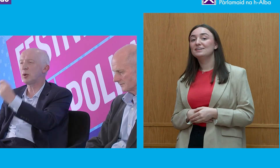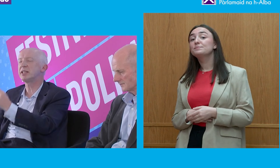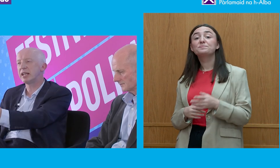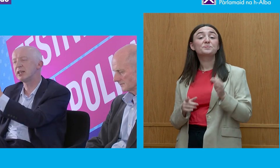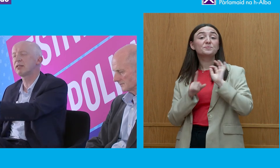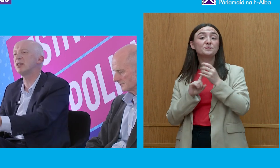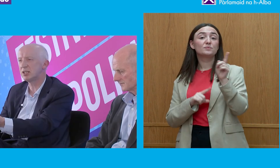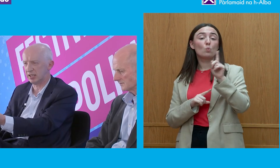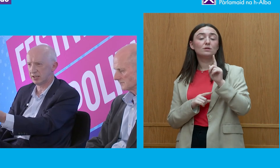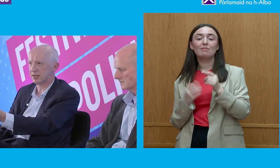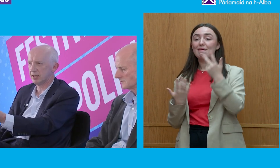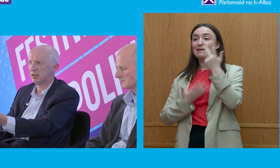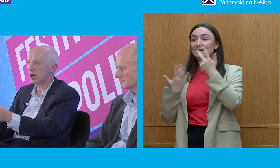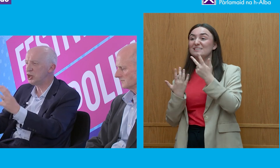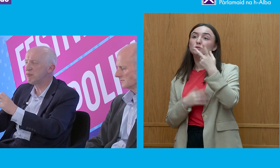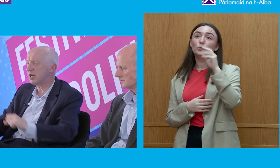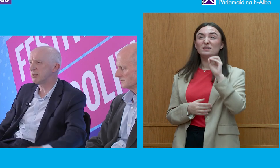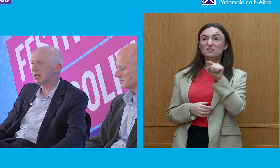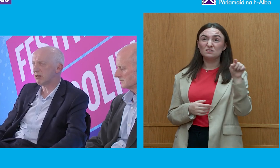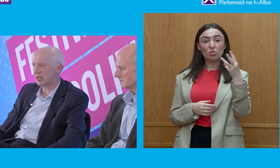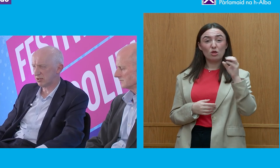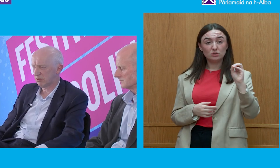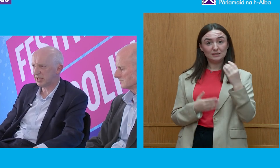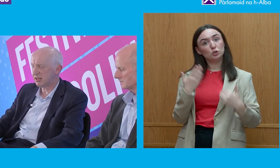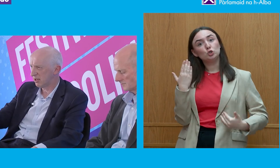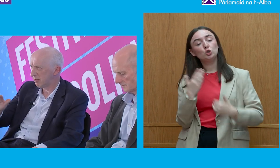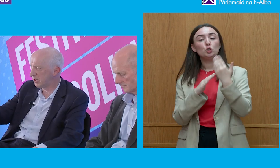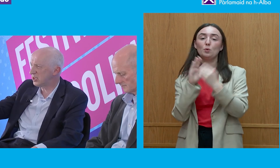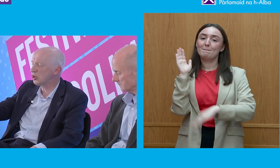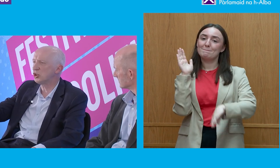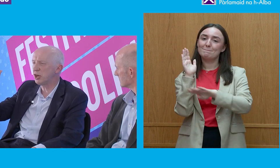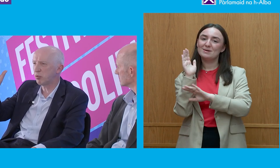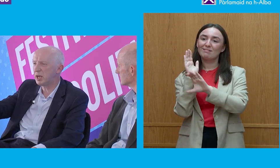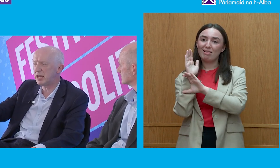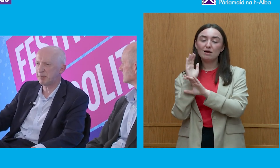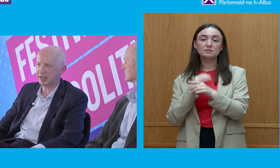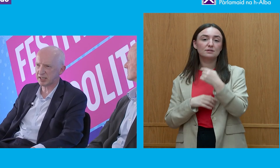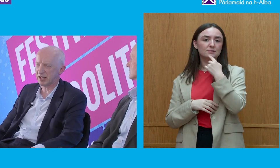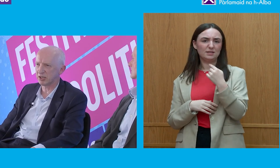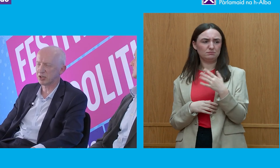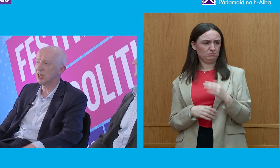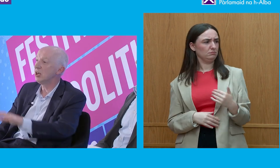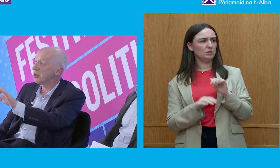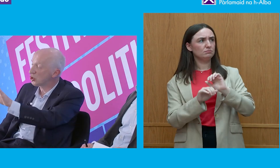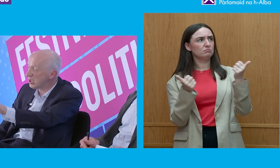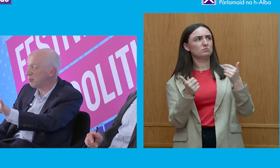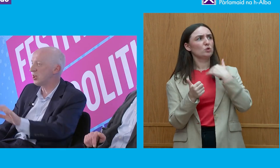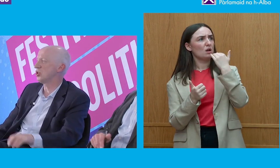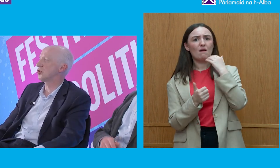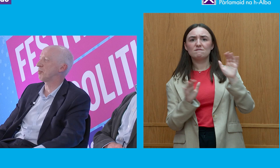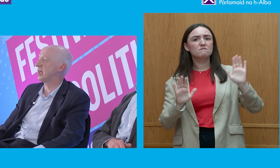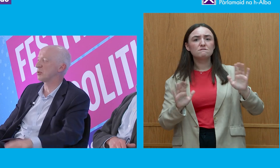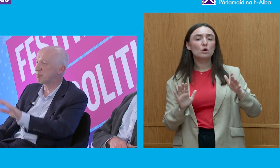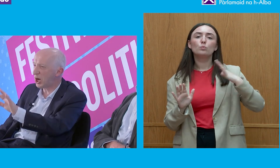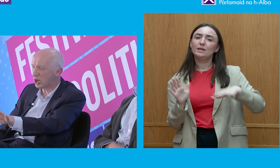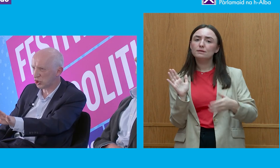1820s and 1830s, a new rising middle class said, this isn't good enough. We need better standards. The transformation